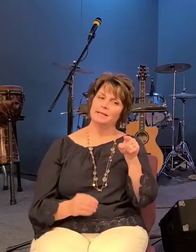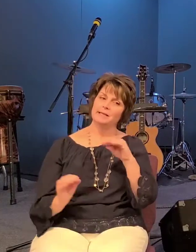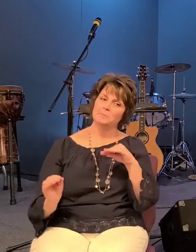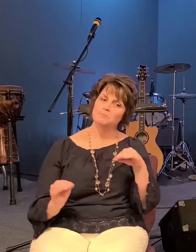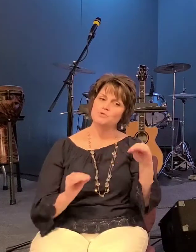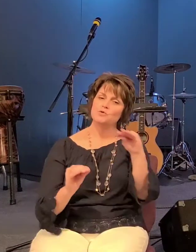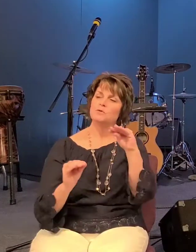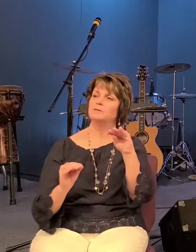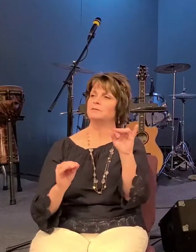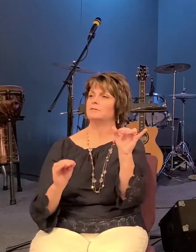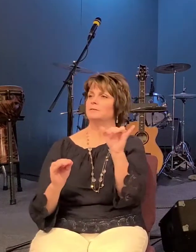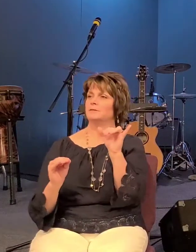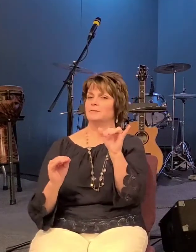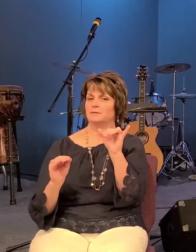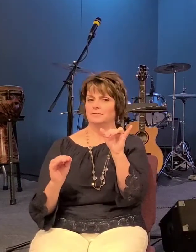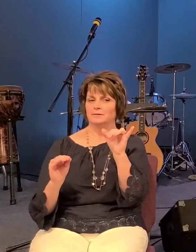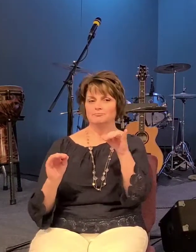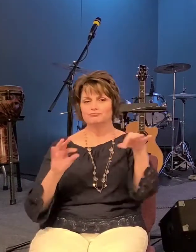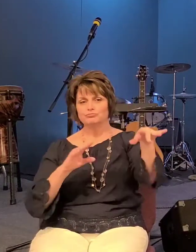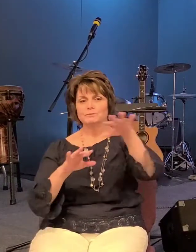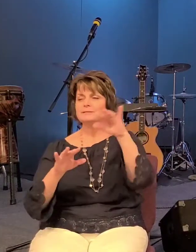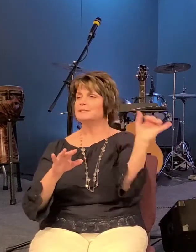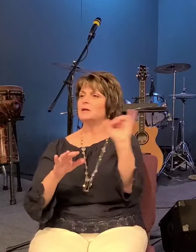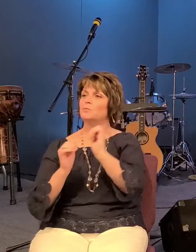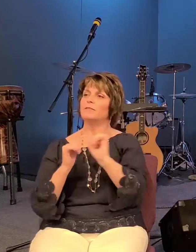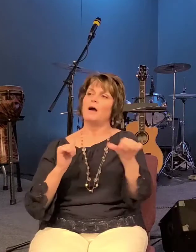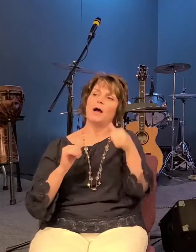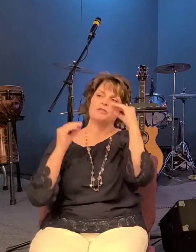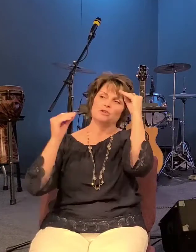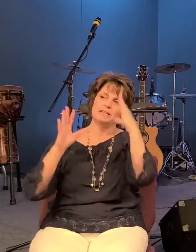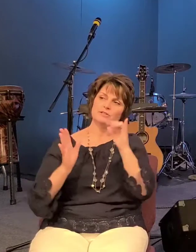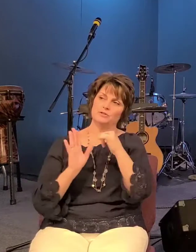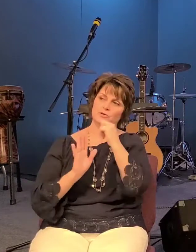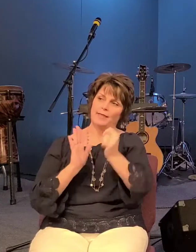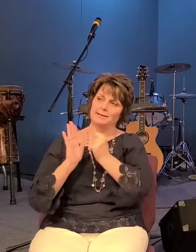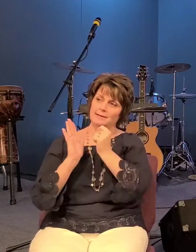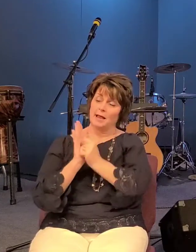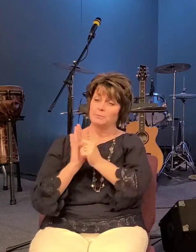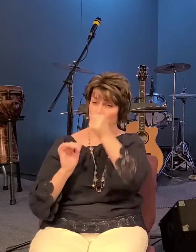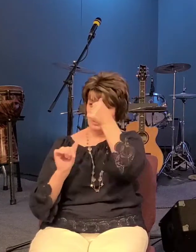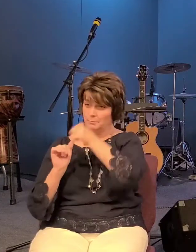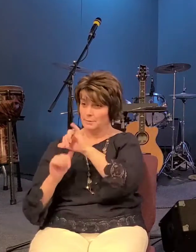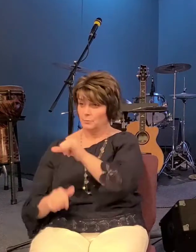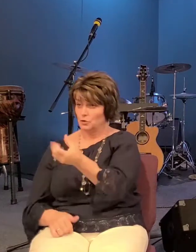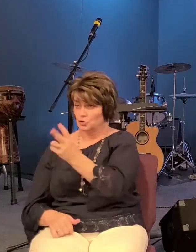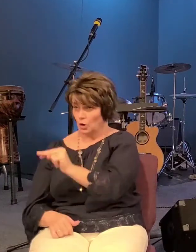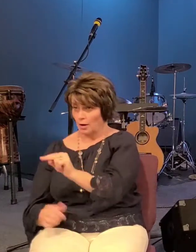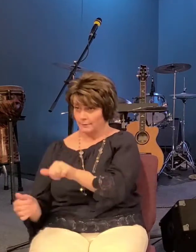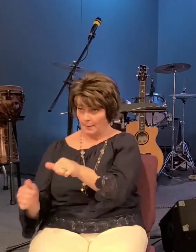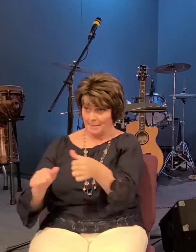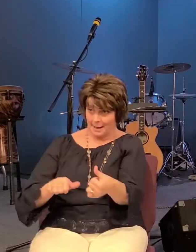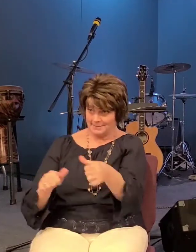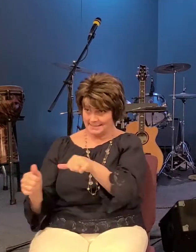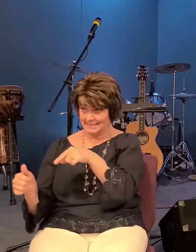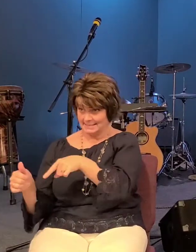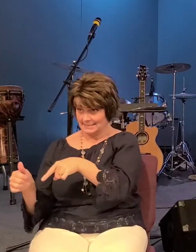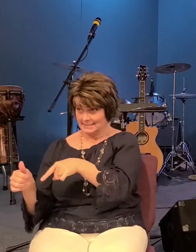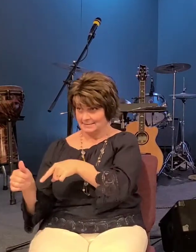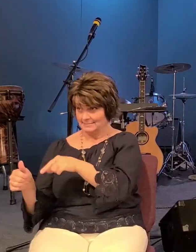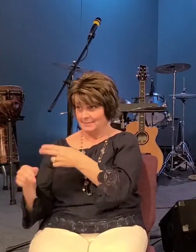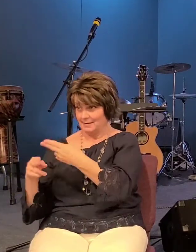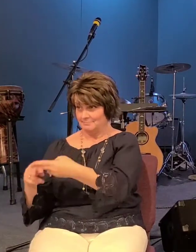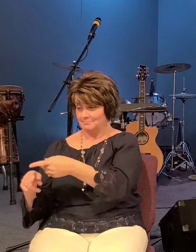from that era from that time it was kind of like john the baptist he would go around and teach